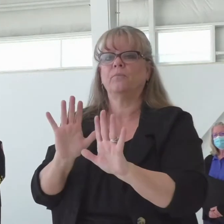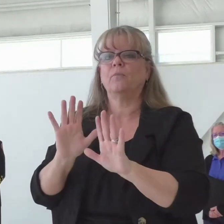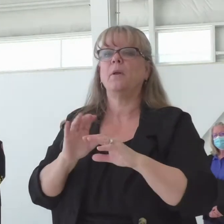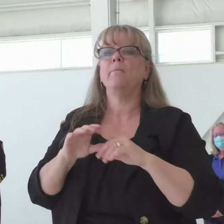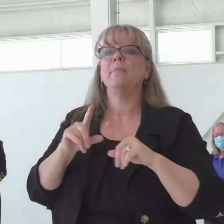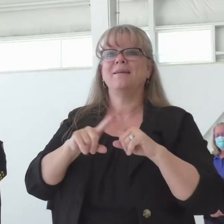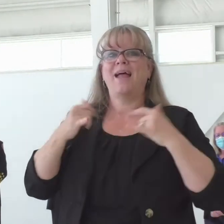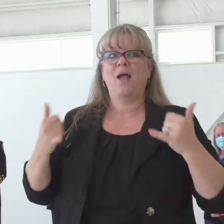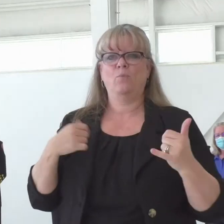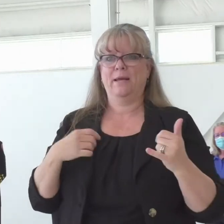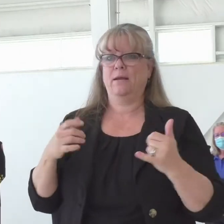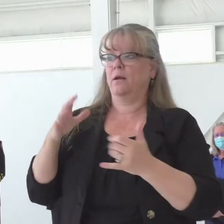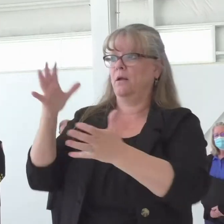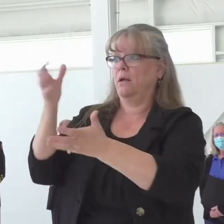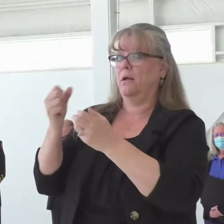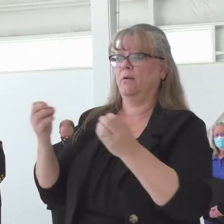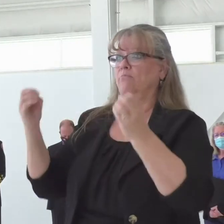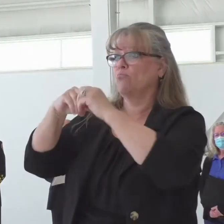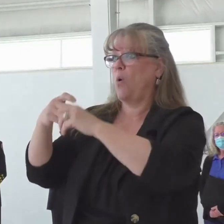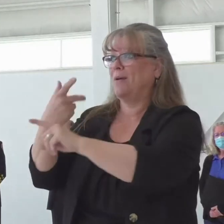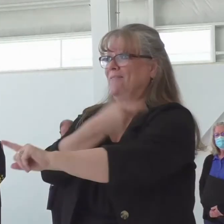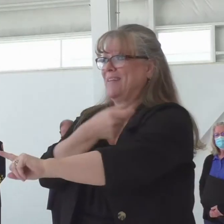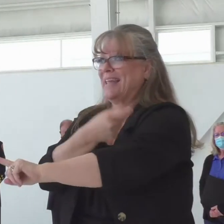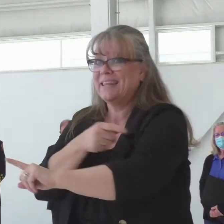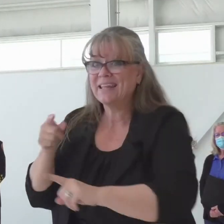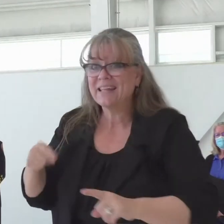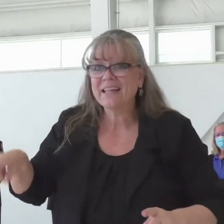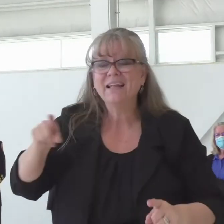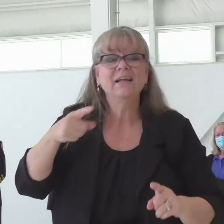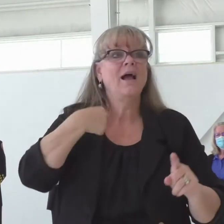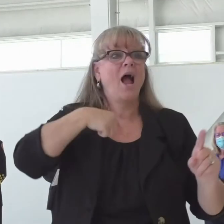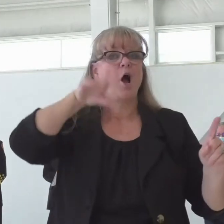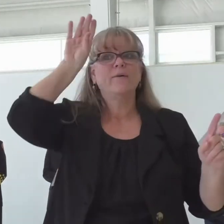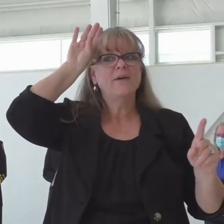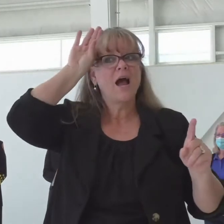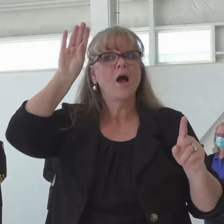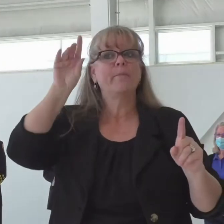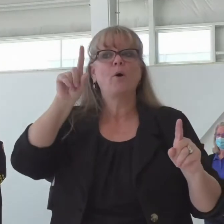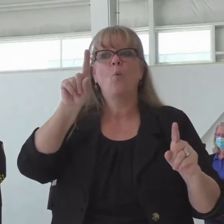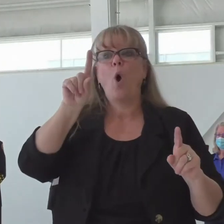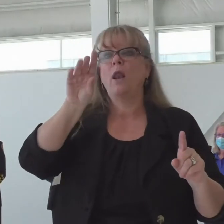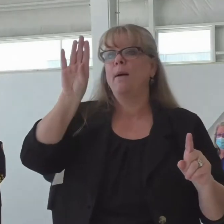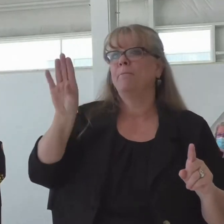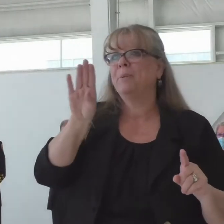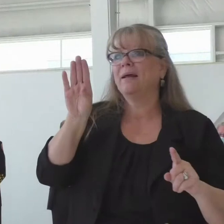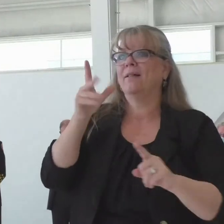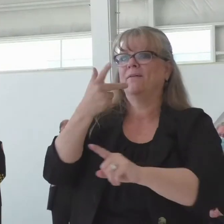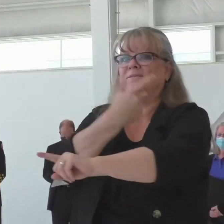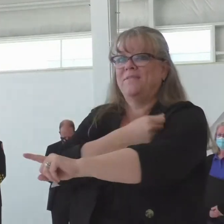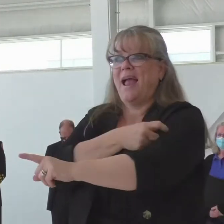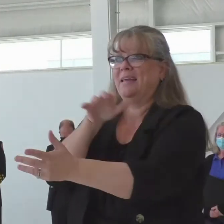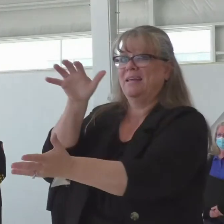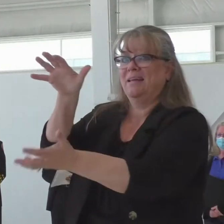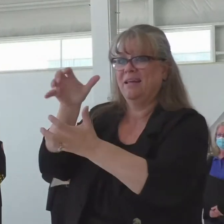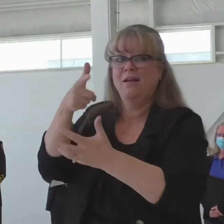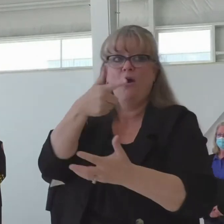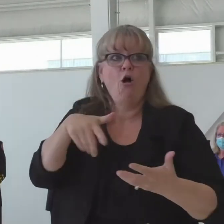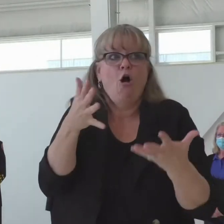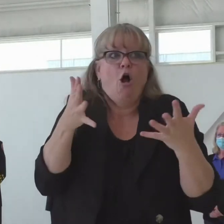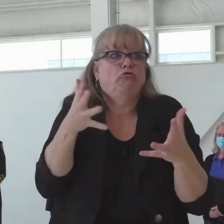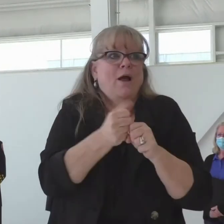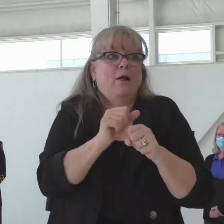as the governor was mentioning, and the firefighters are in that 1B class. So, most firefighters should be vaccinated, but we're also anticipating